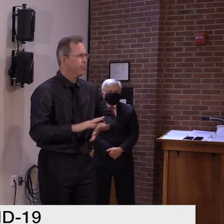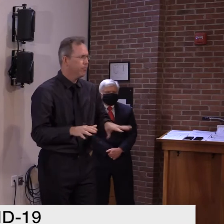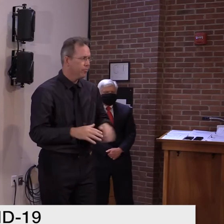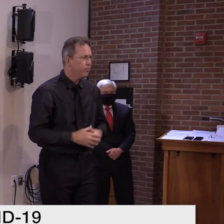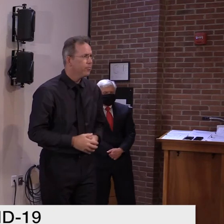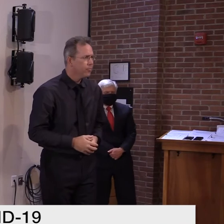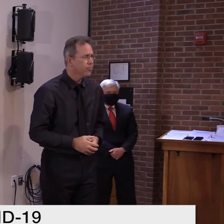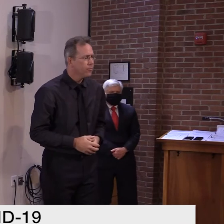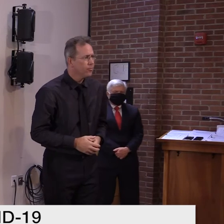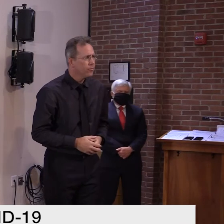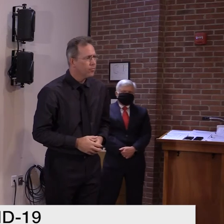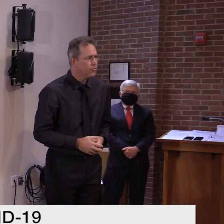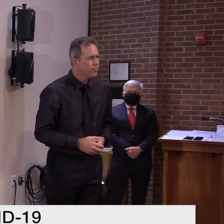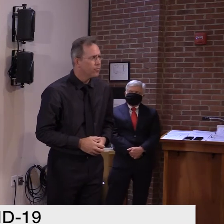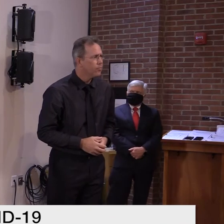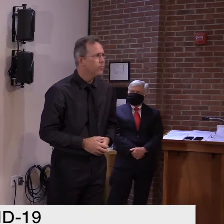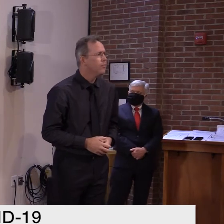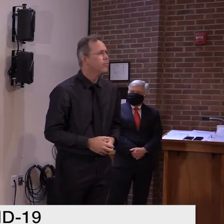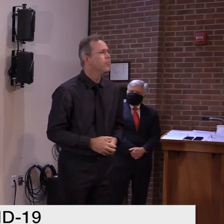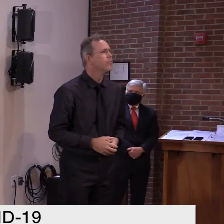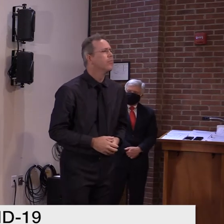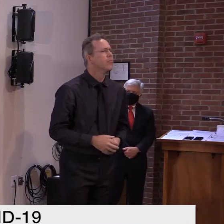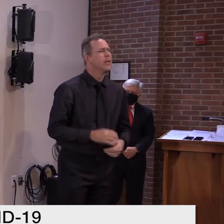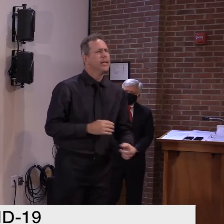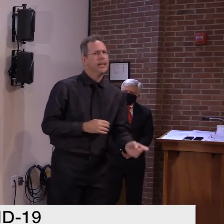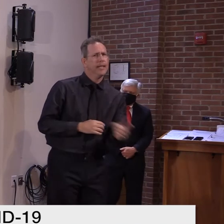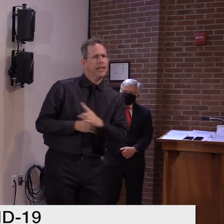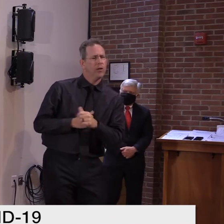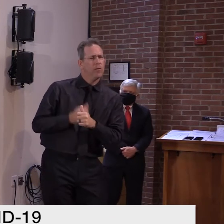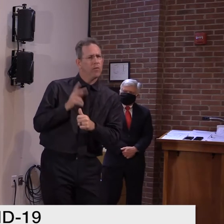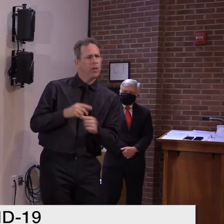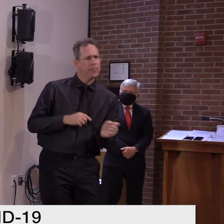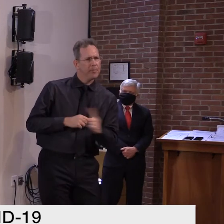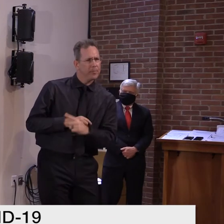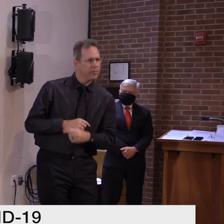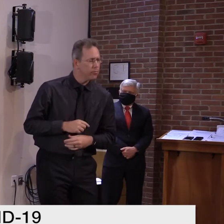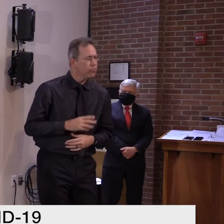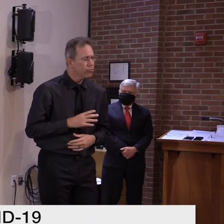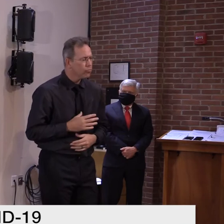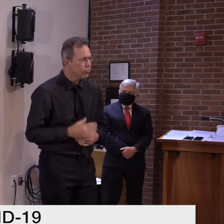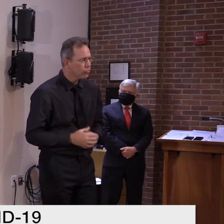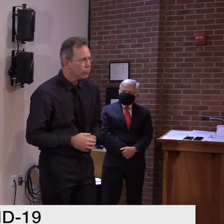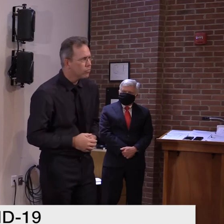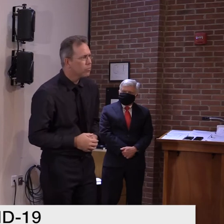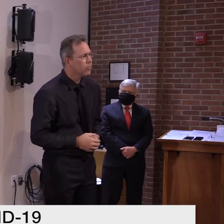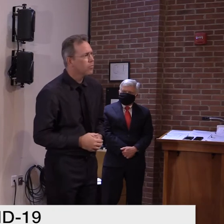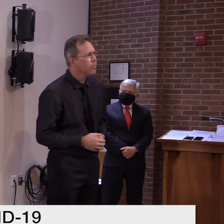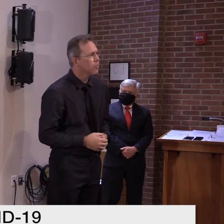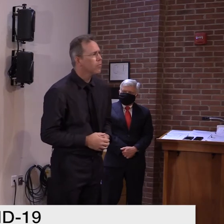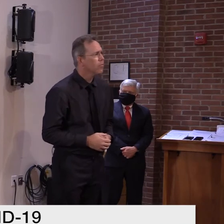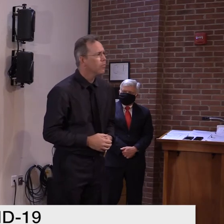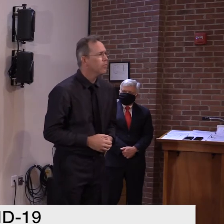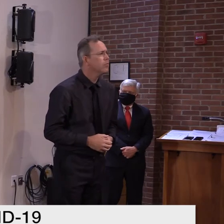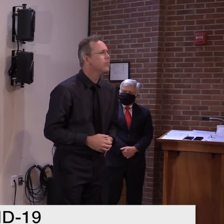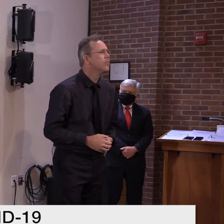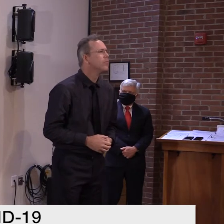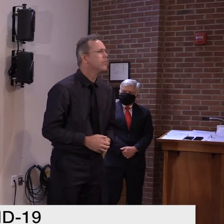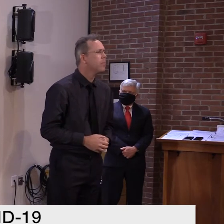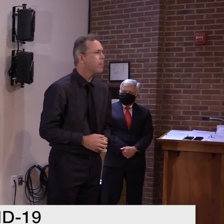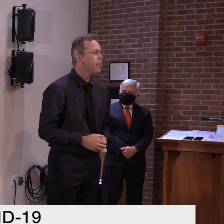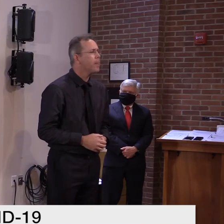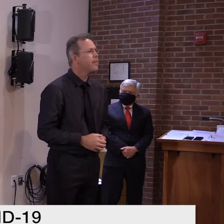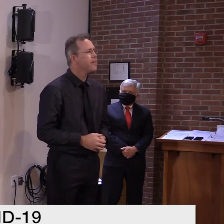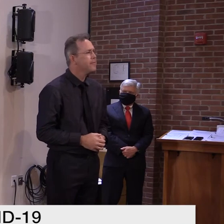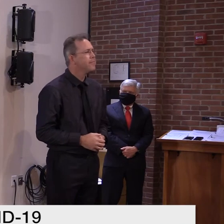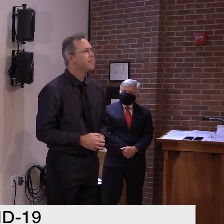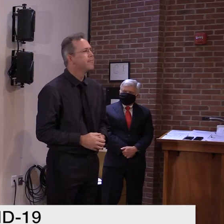And a quick question for Dr. Levine. Has the UVM cyber attack had an impact on test results getting back to, some people